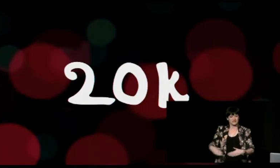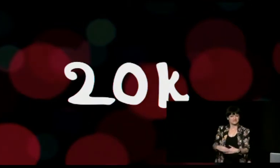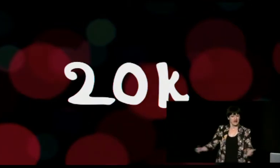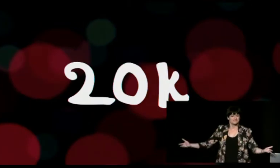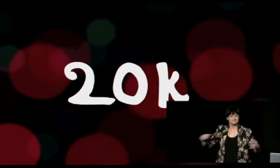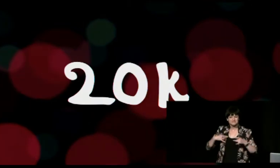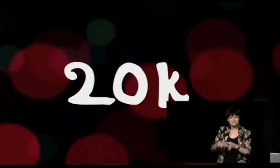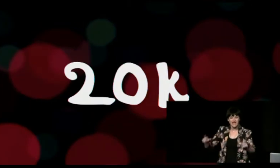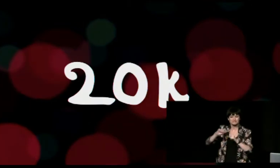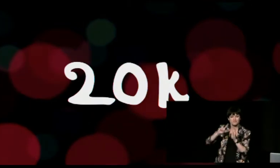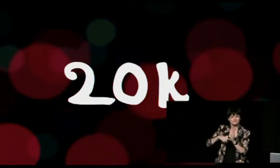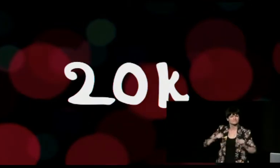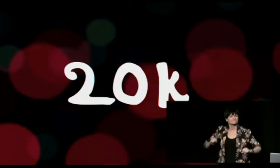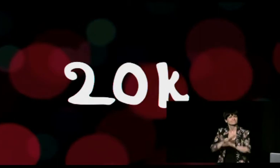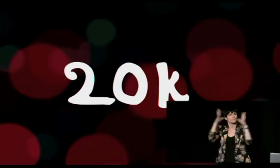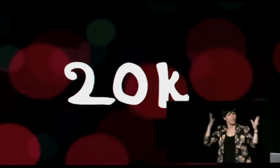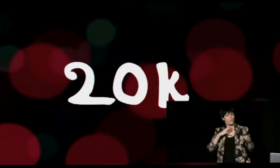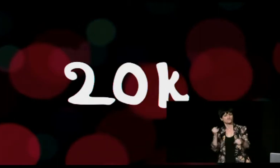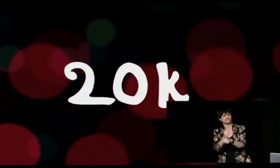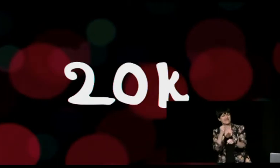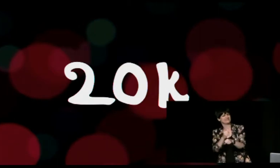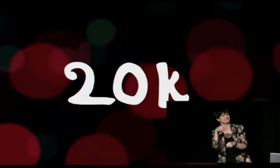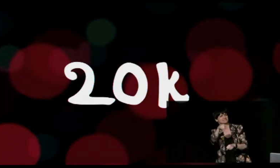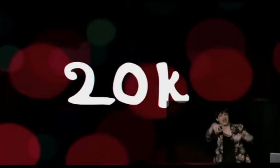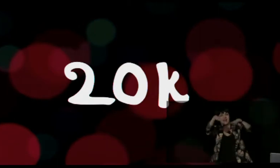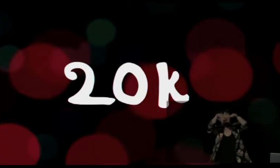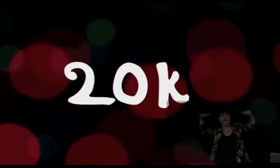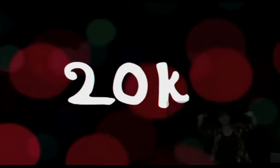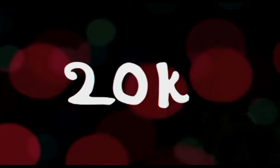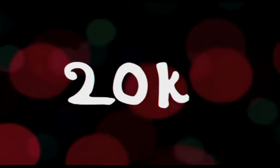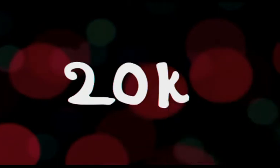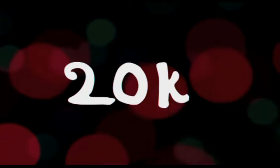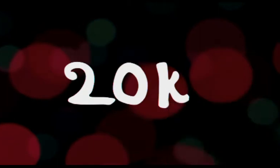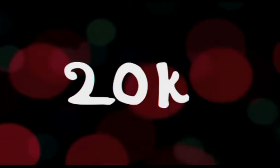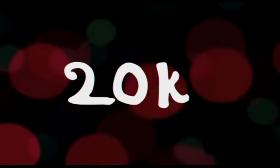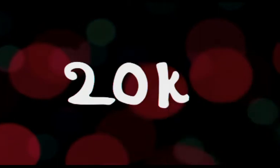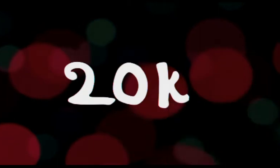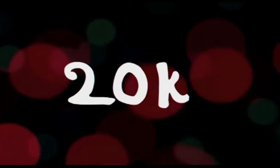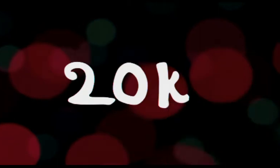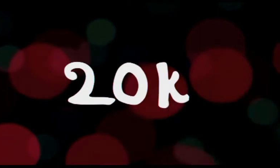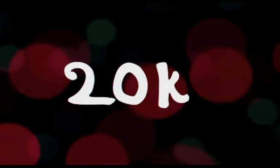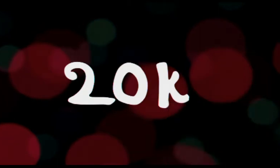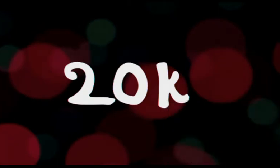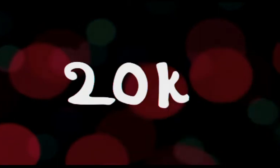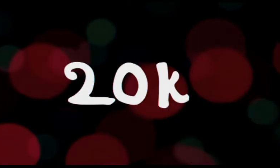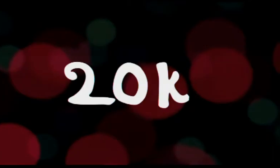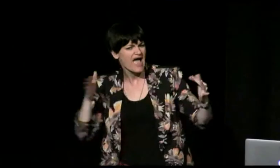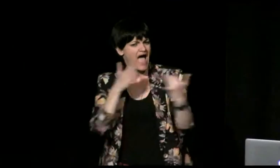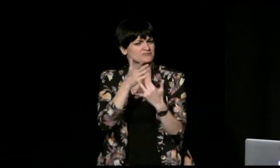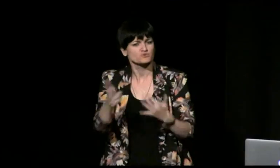$20,000 that's what we thought it would cost when we started the project that's what we knew it would be an online archive it